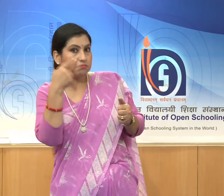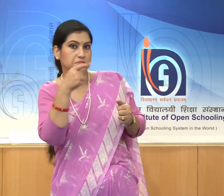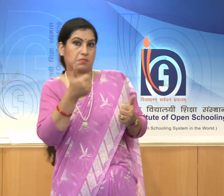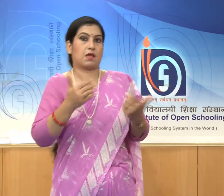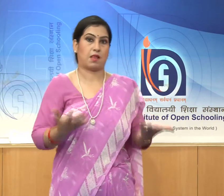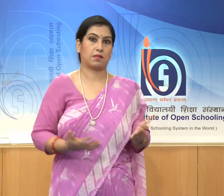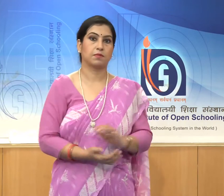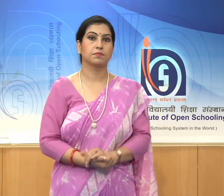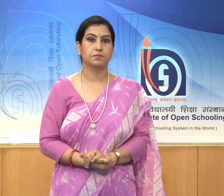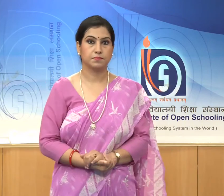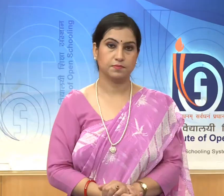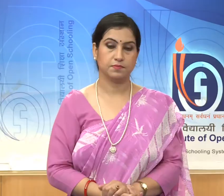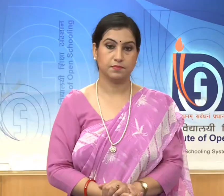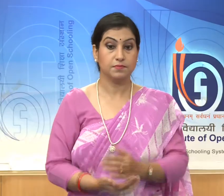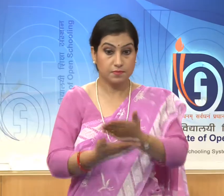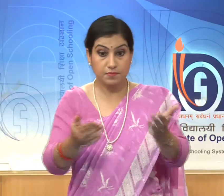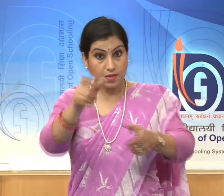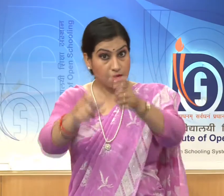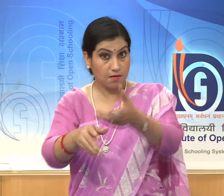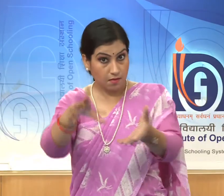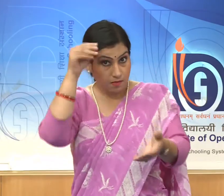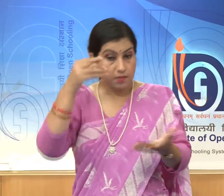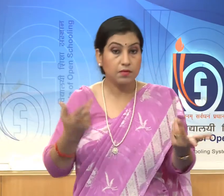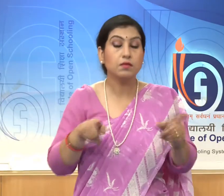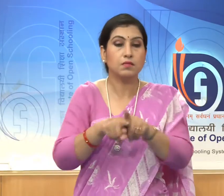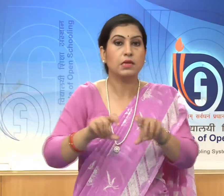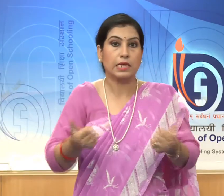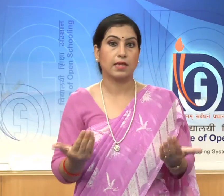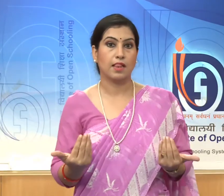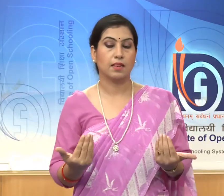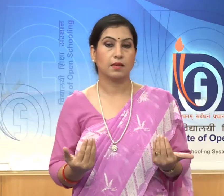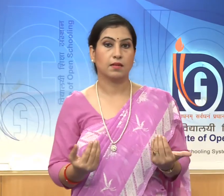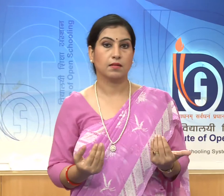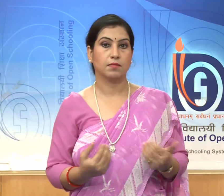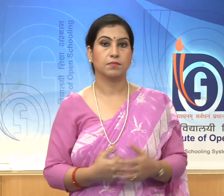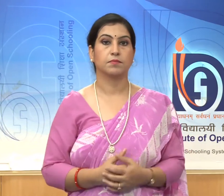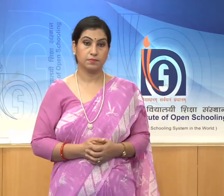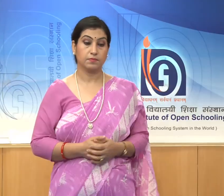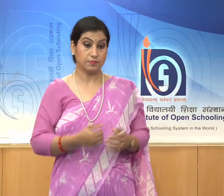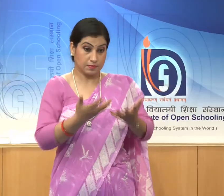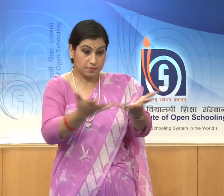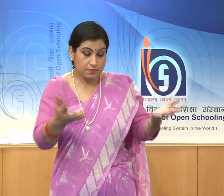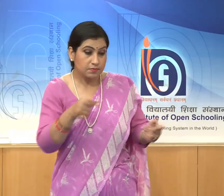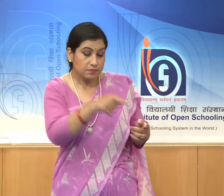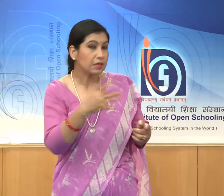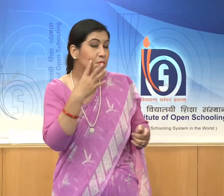The learner will be able to mention the main characteristics